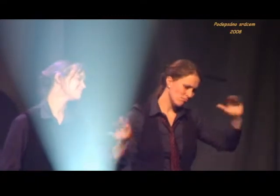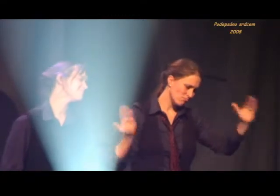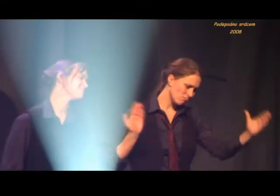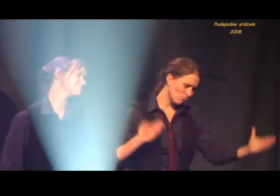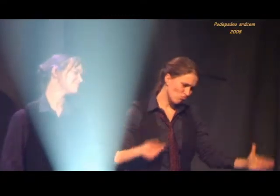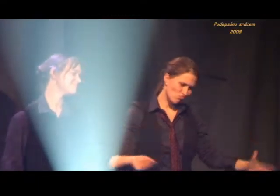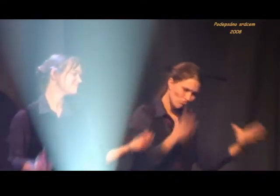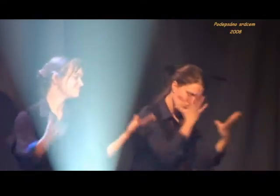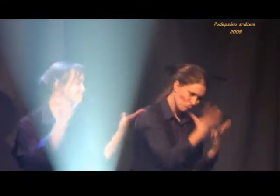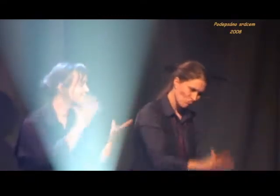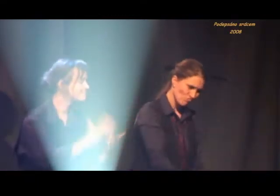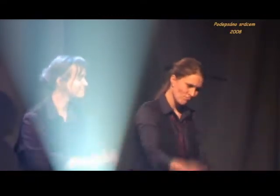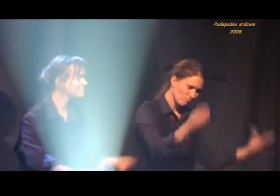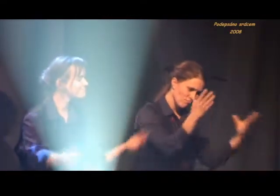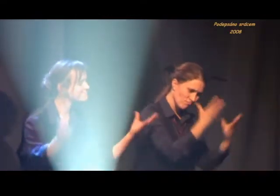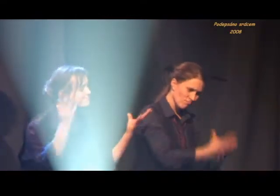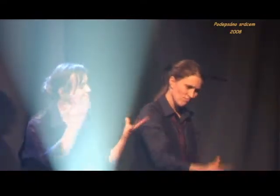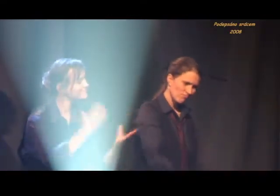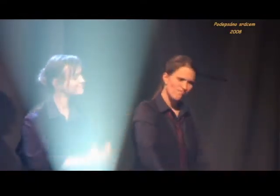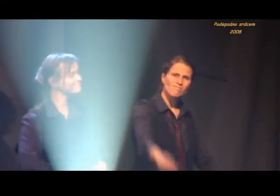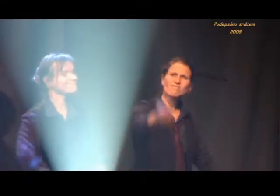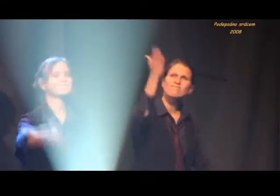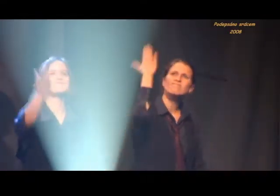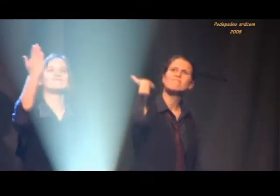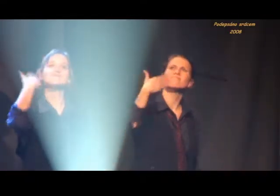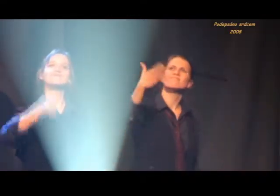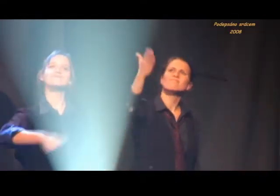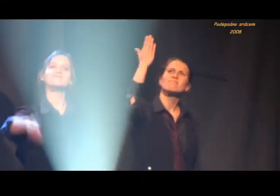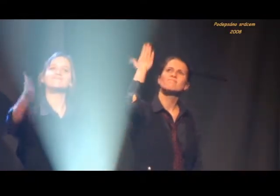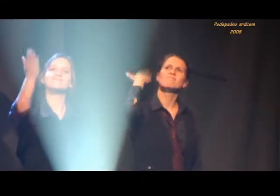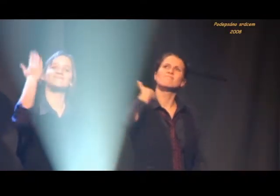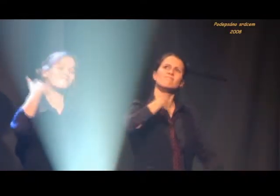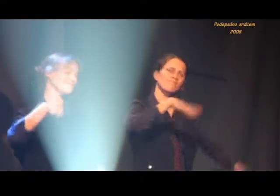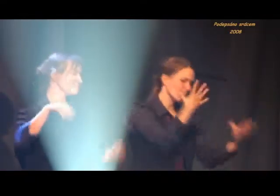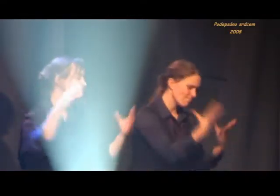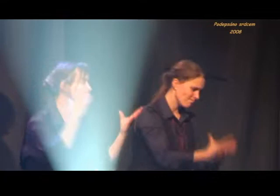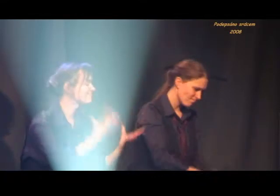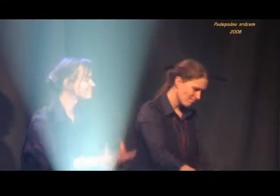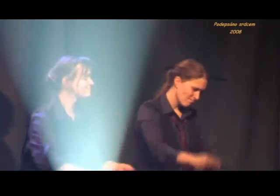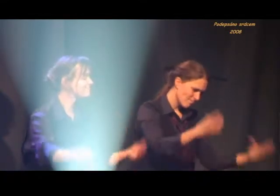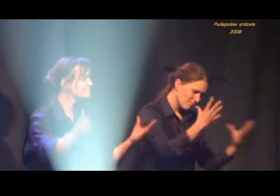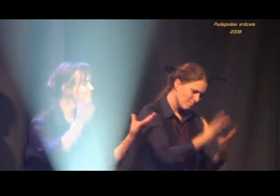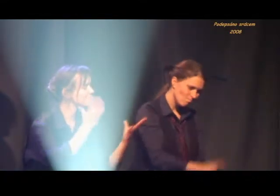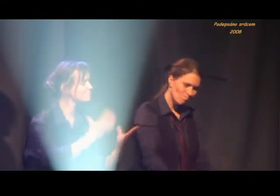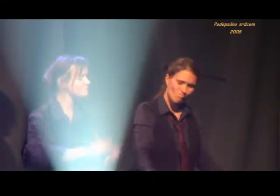I've lived a life that's flowing,